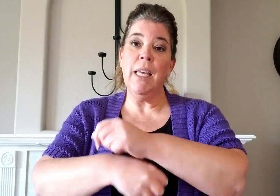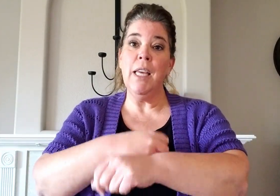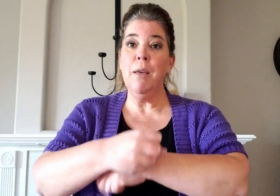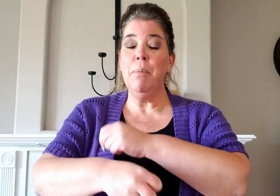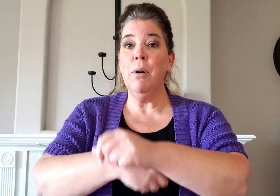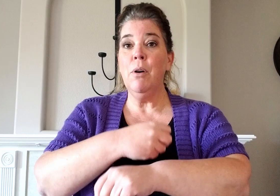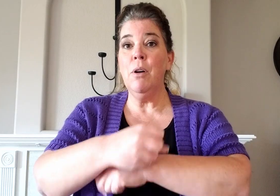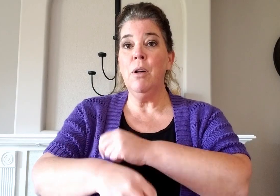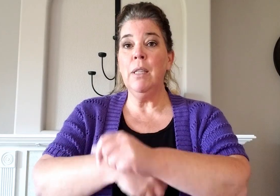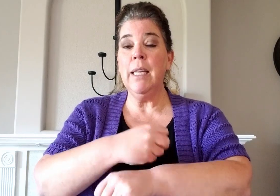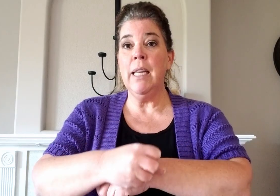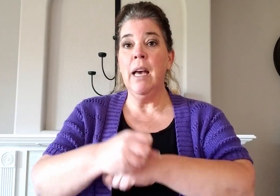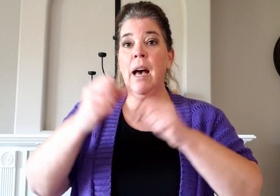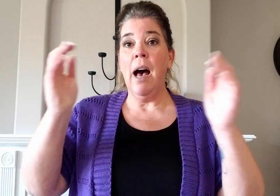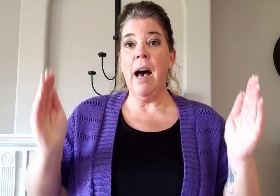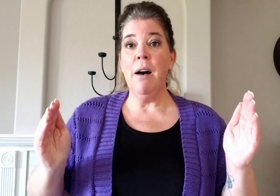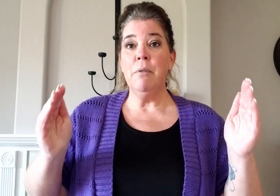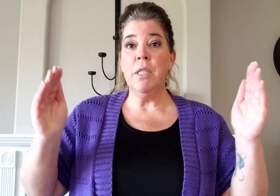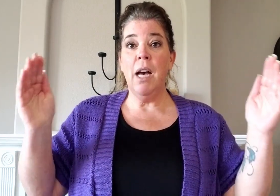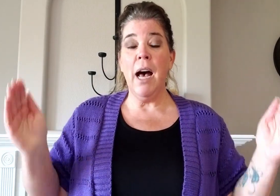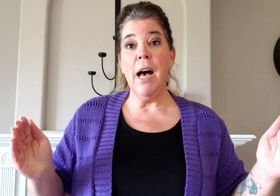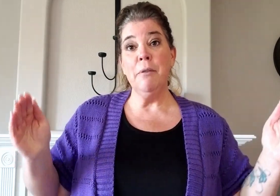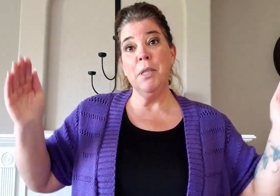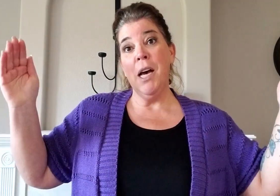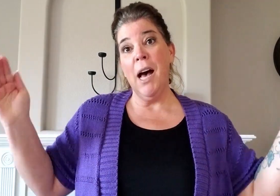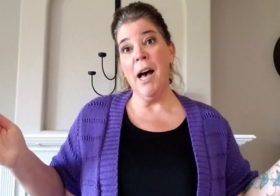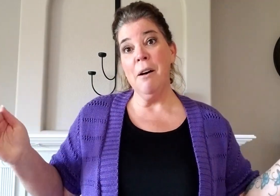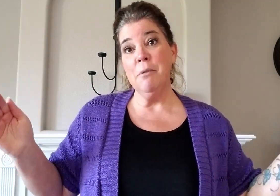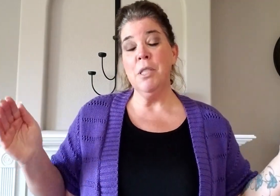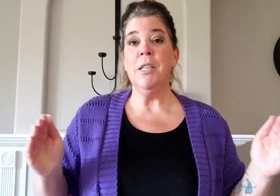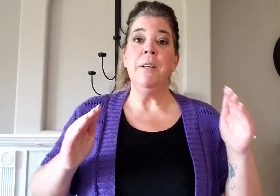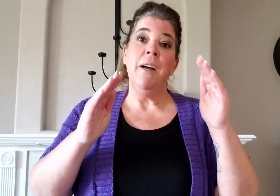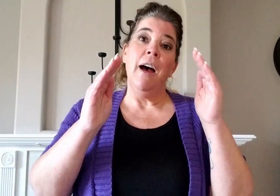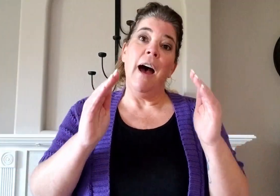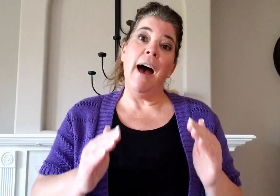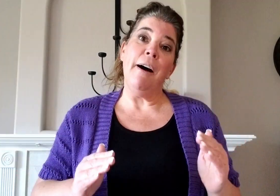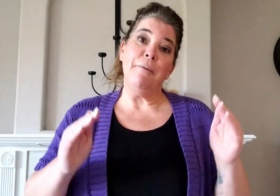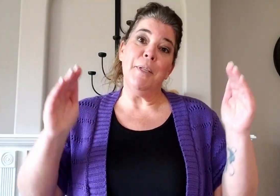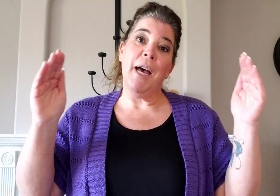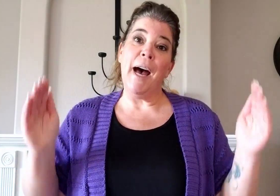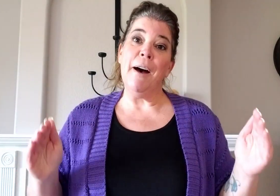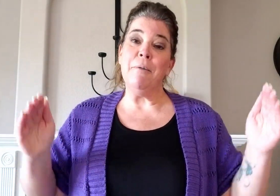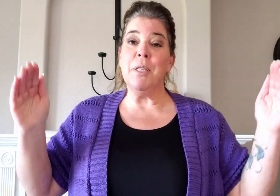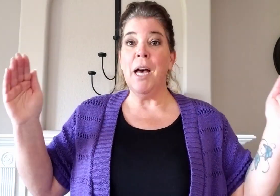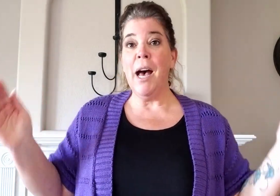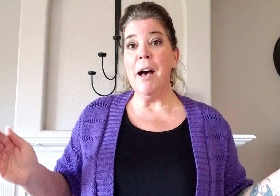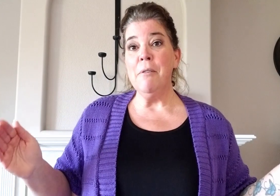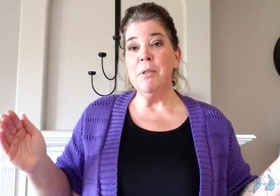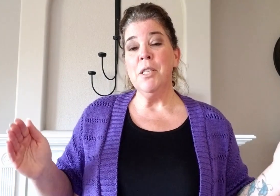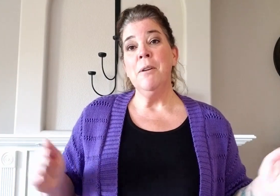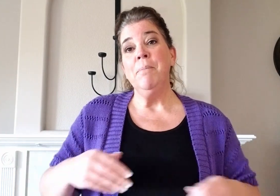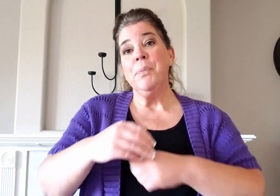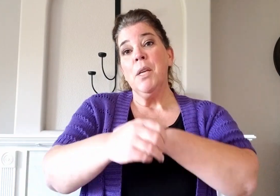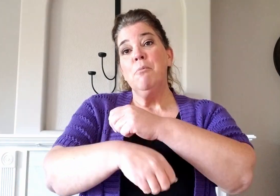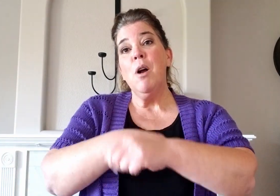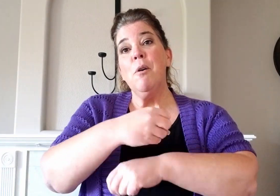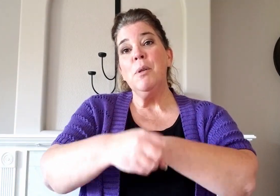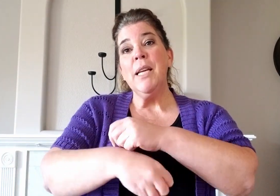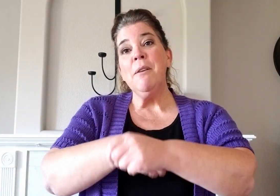-poly, out, out, out, out, out. Roly,